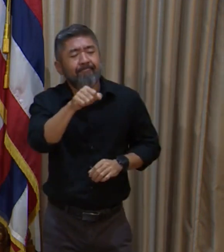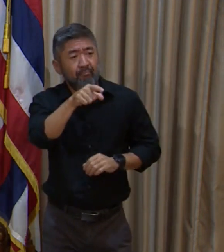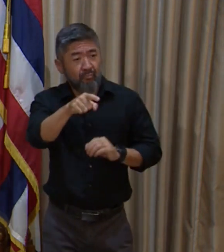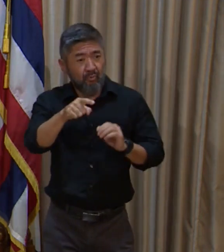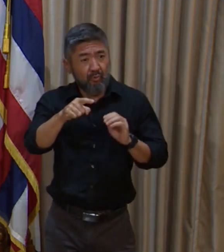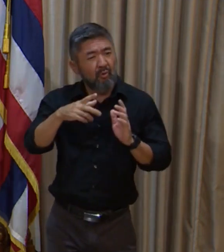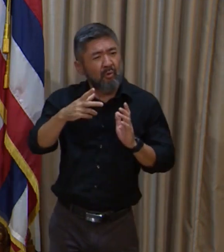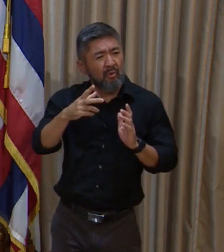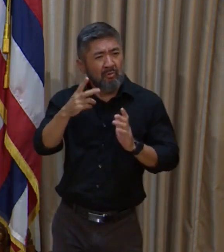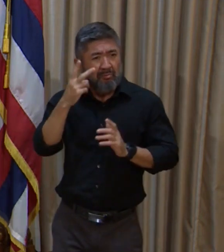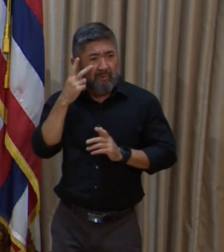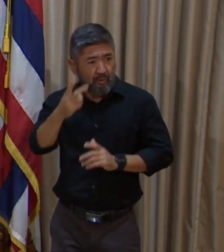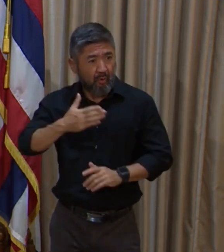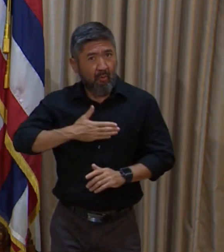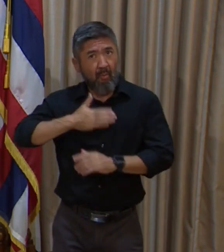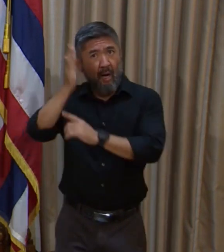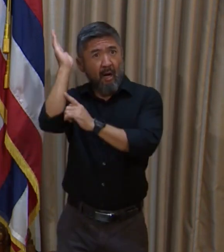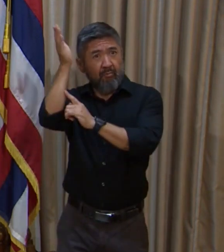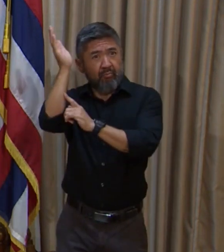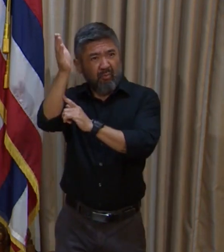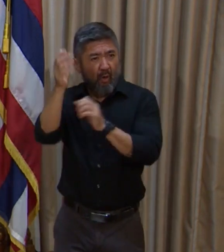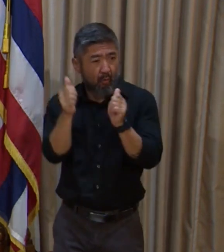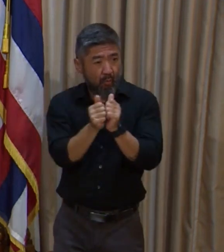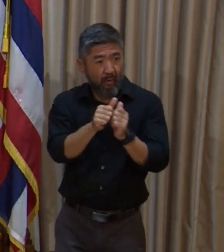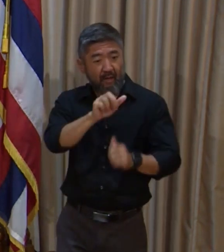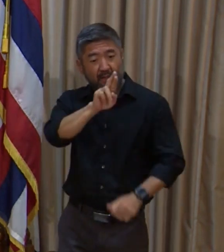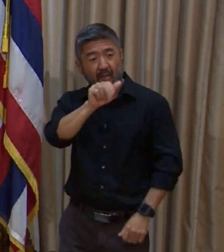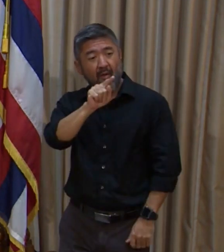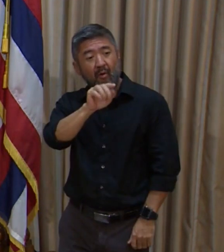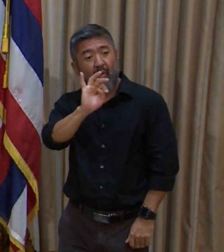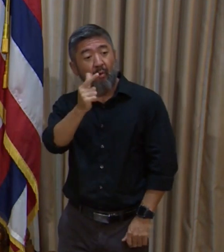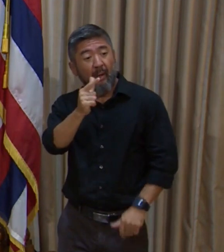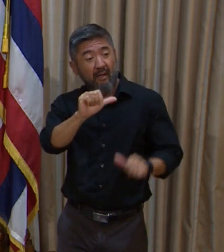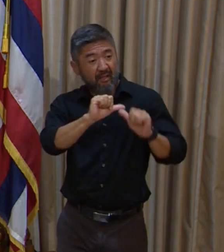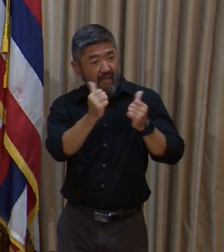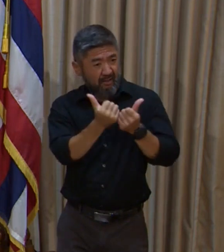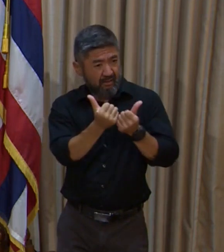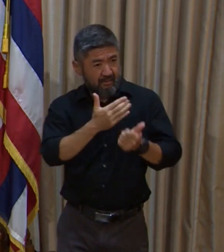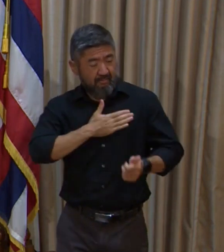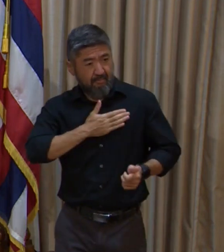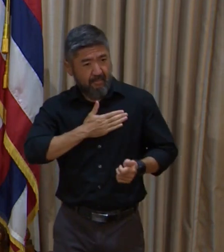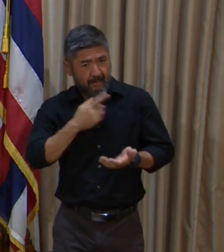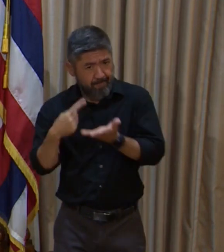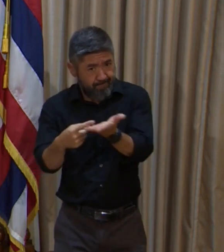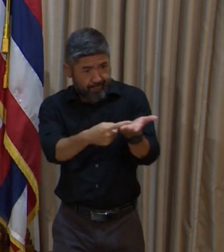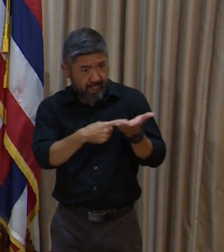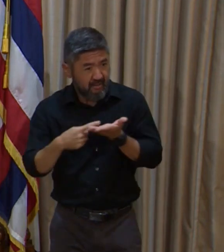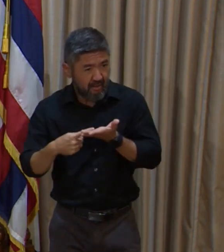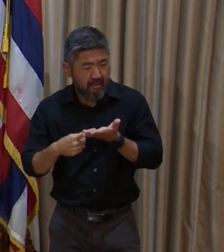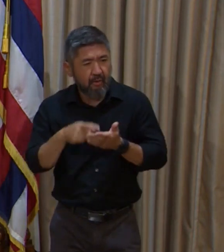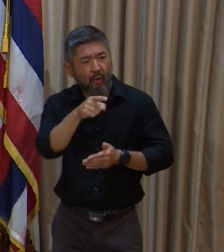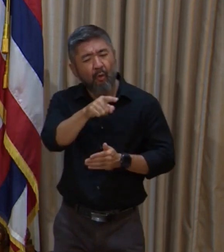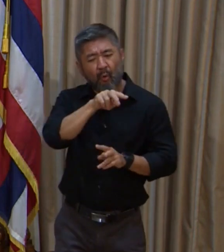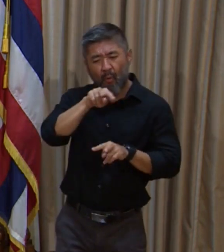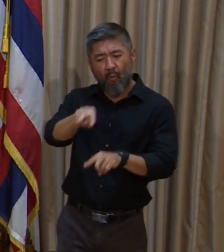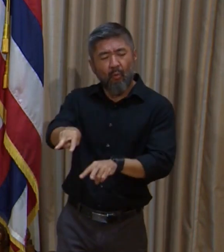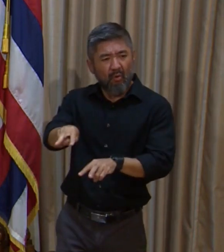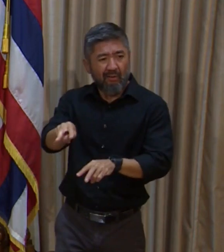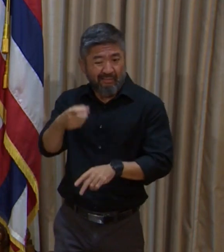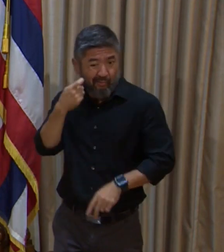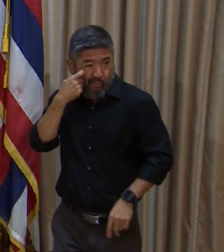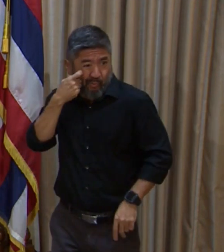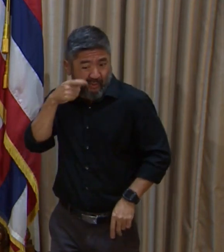presentations to the rating agencies. But if you look at the latest Council on Revenues